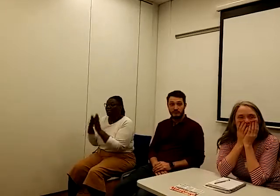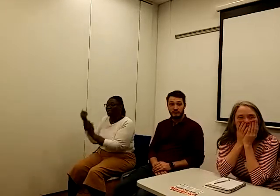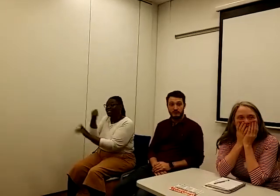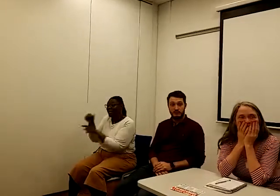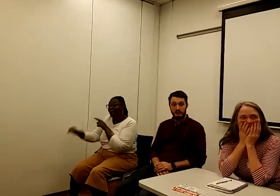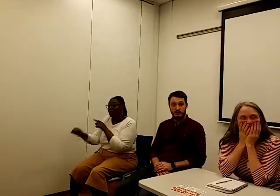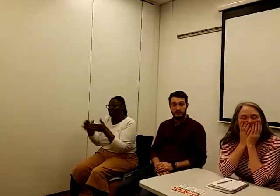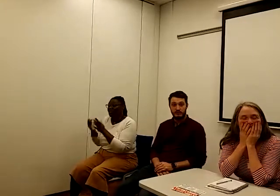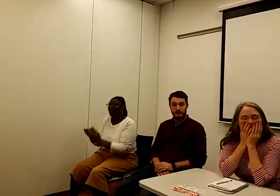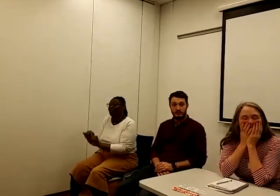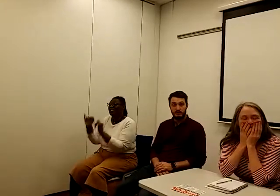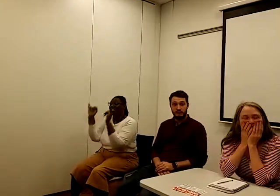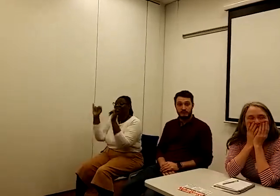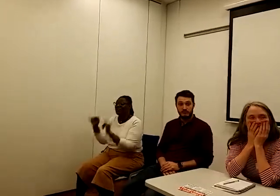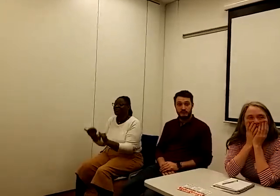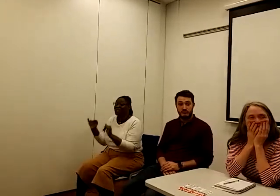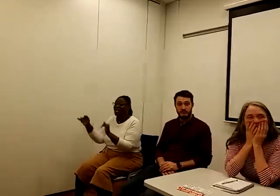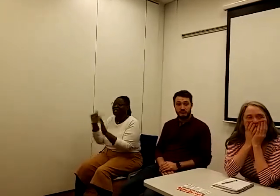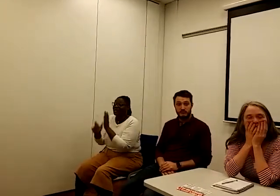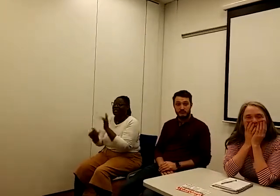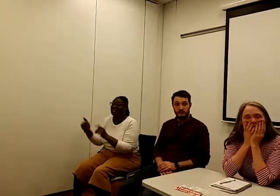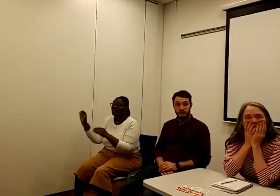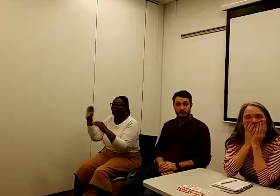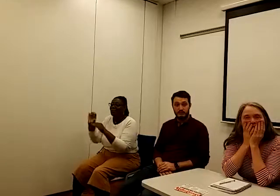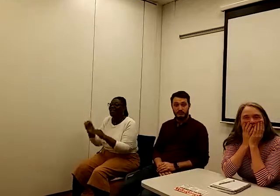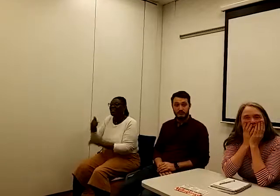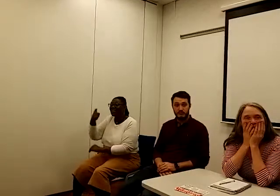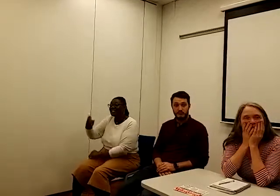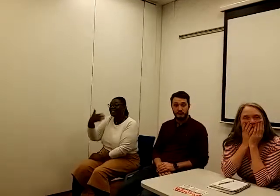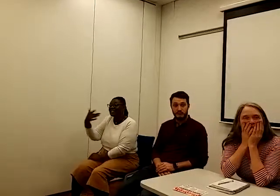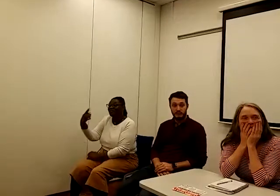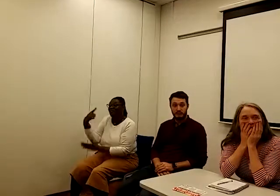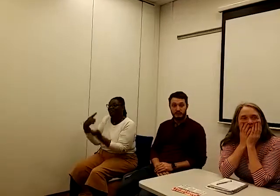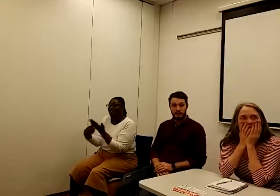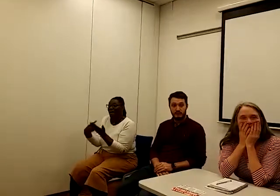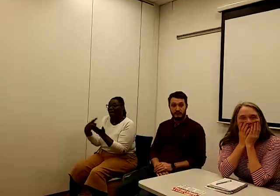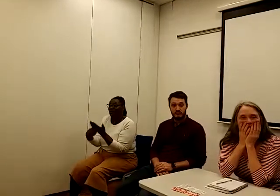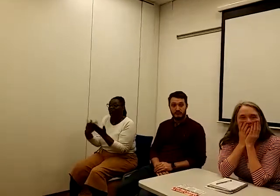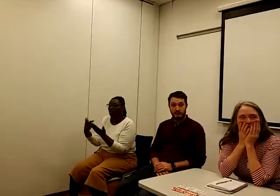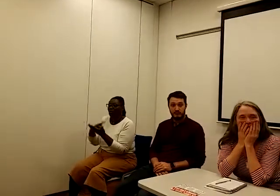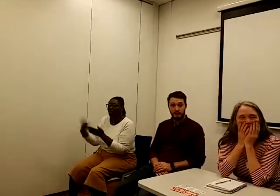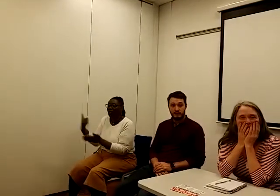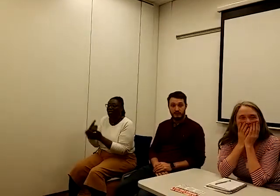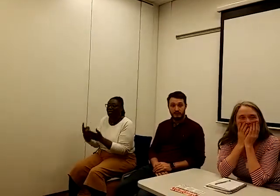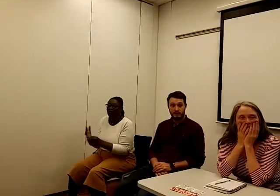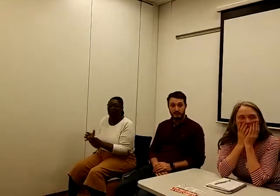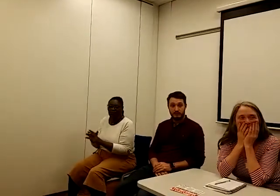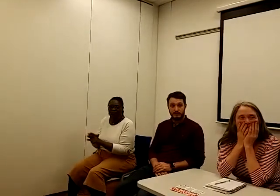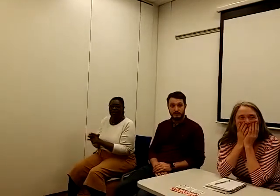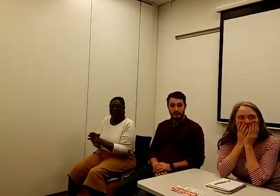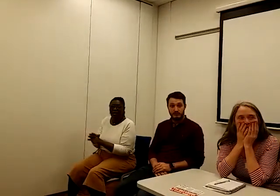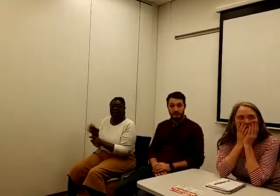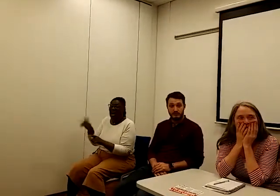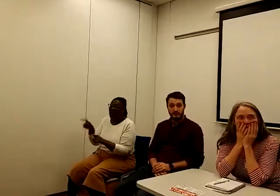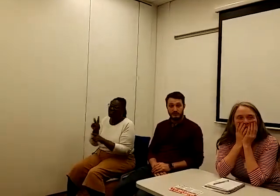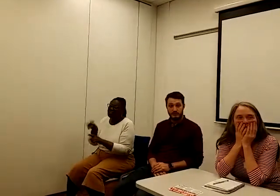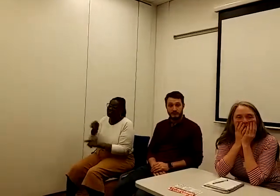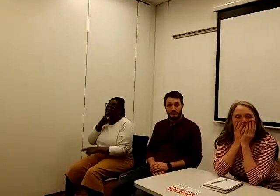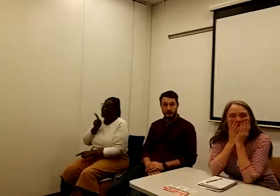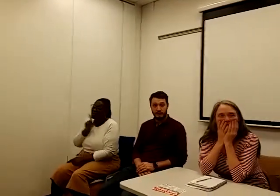disability premium, which is £65 a week, off the income of hundreds of disabled people who would have got